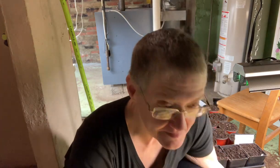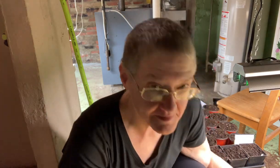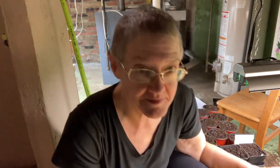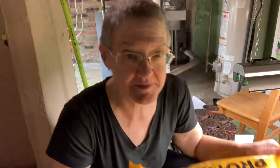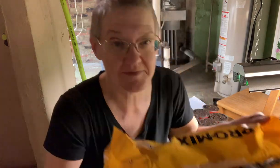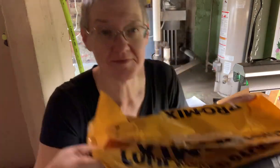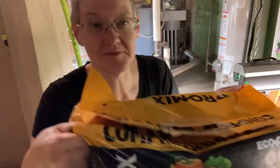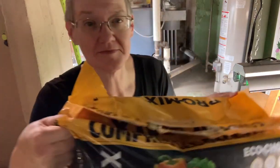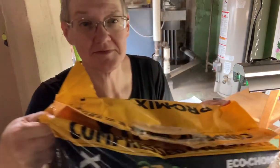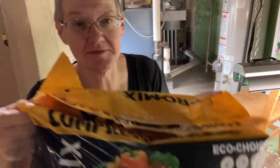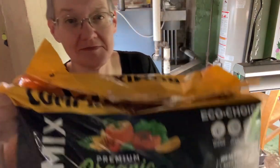here's what it looks like